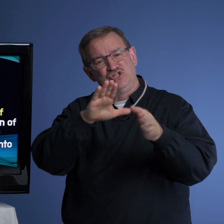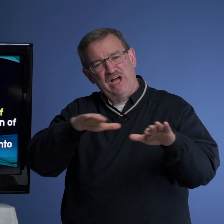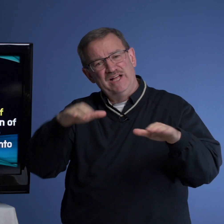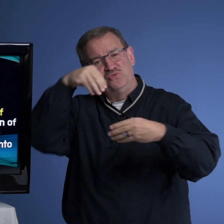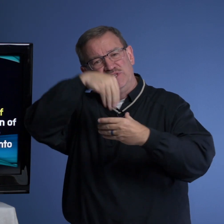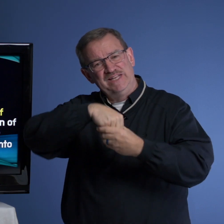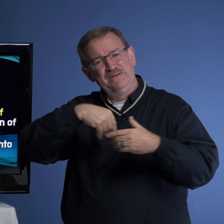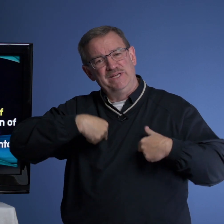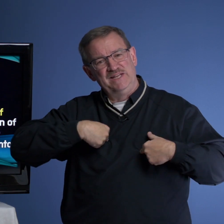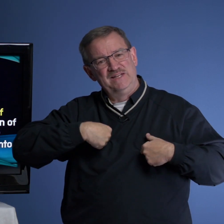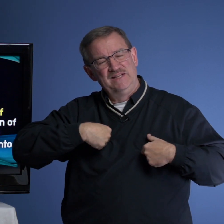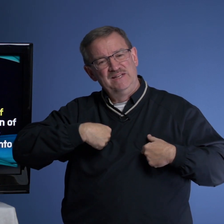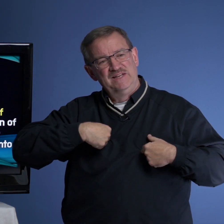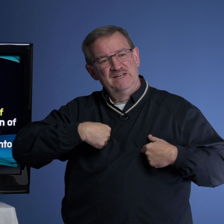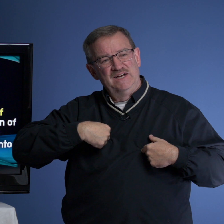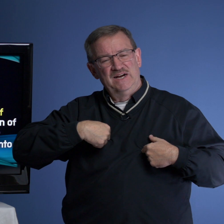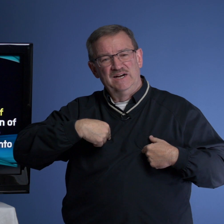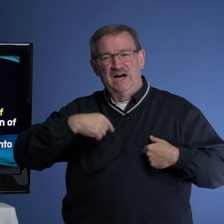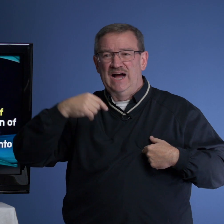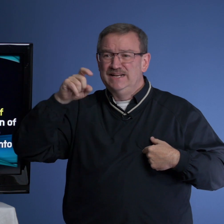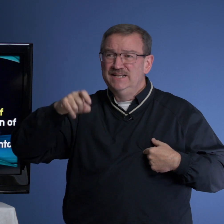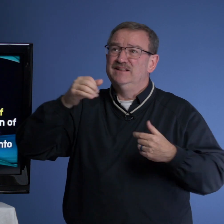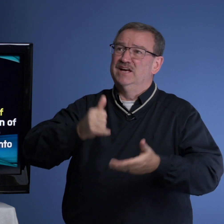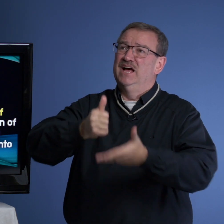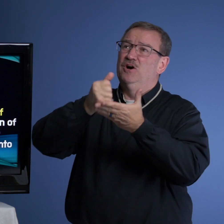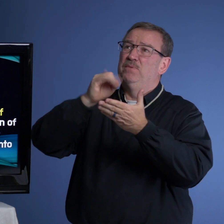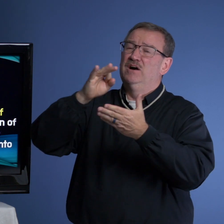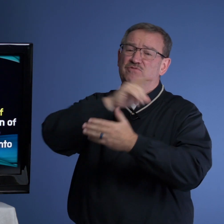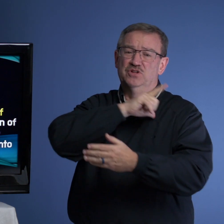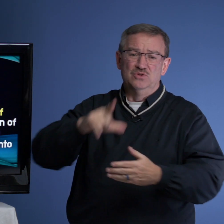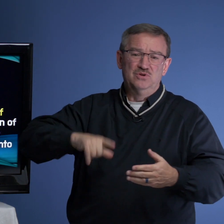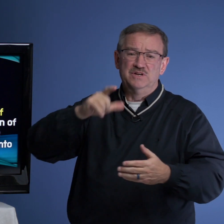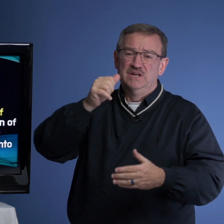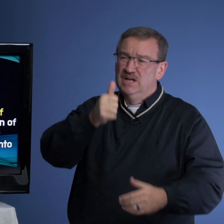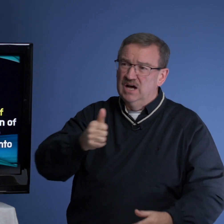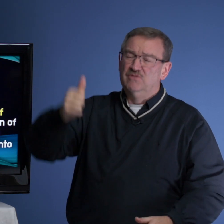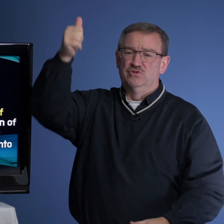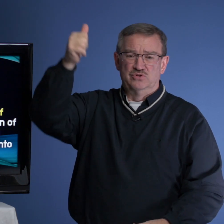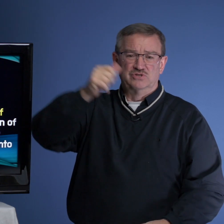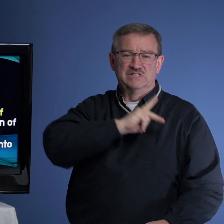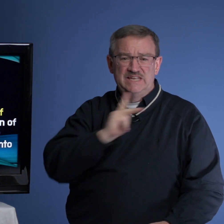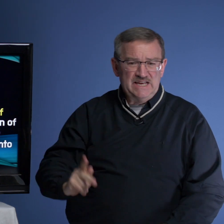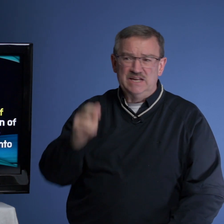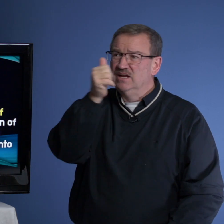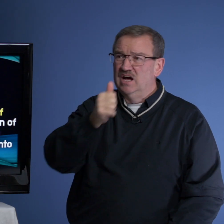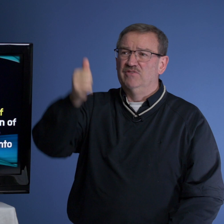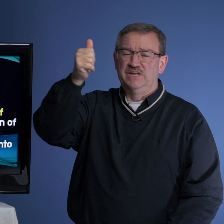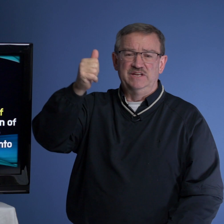child within me. I need the help of the Lord of lords, the king of kings,